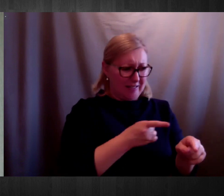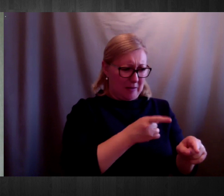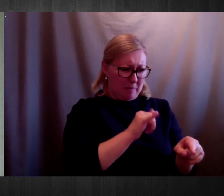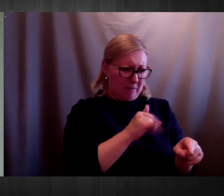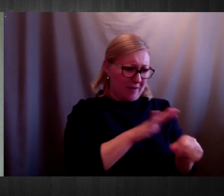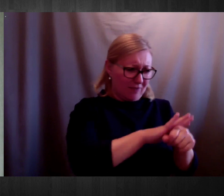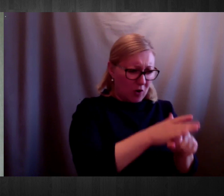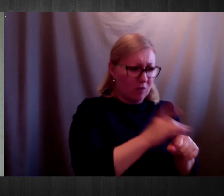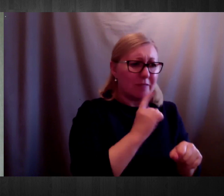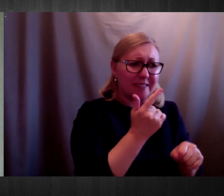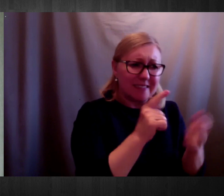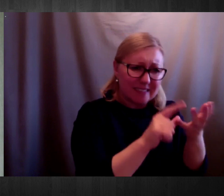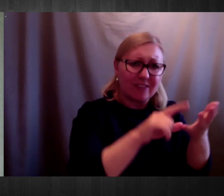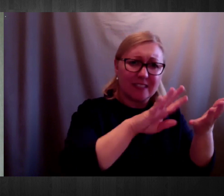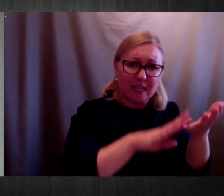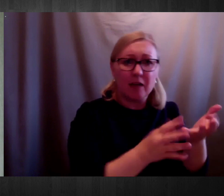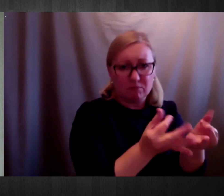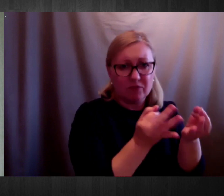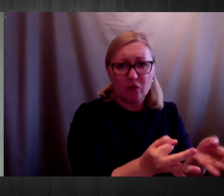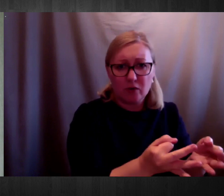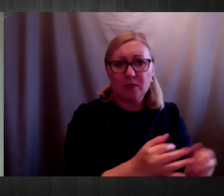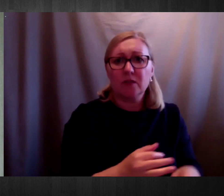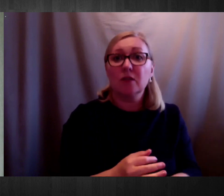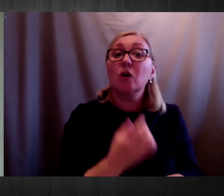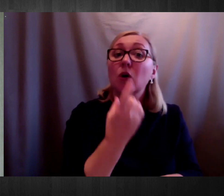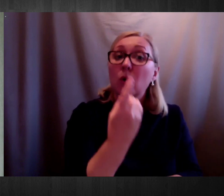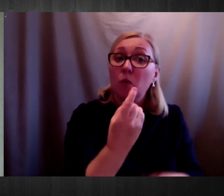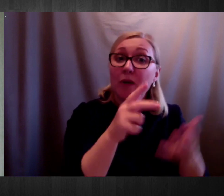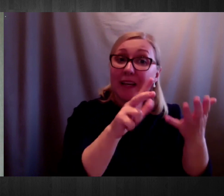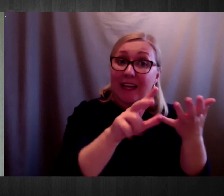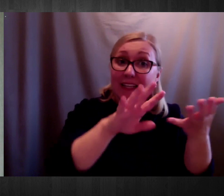129 suspected or confirmed cases relating to staff.